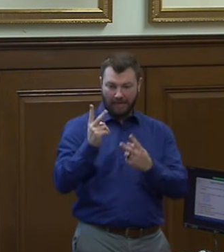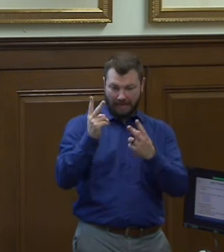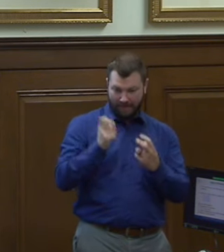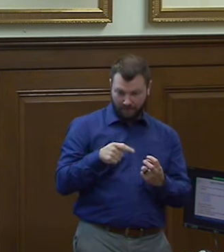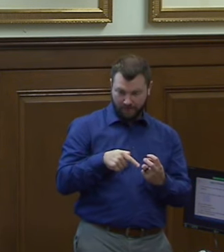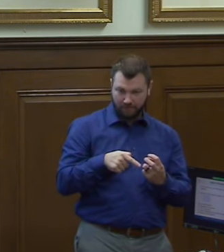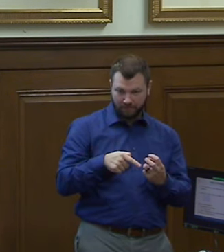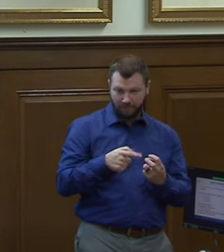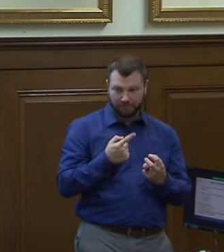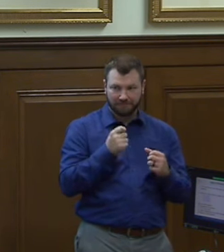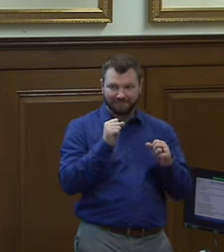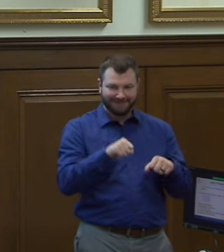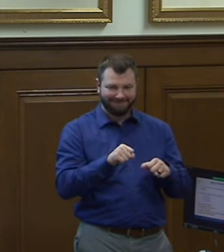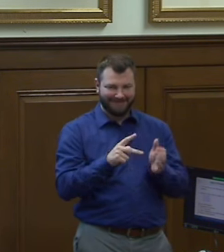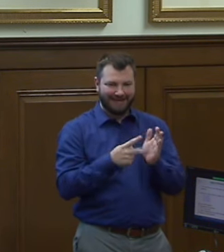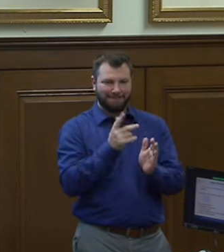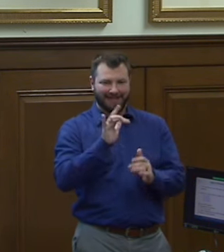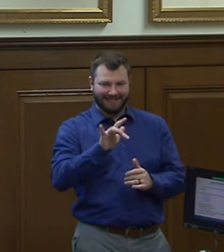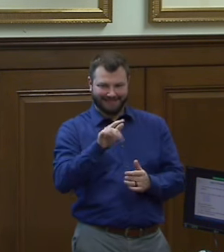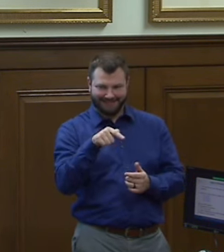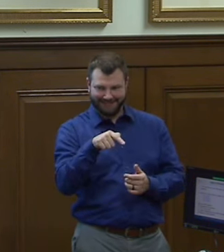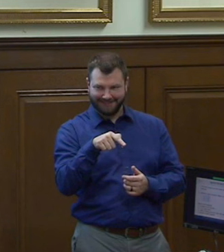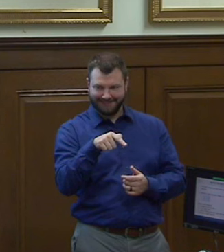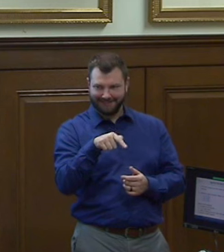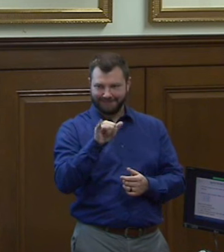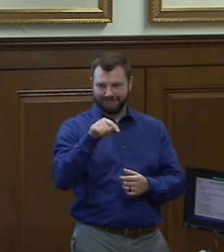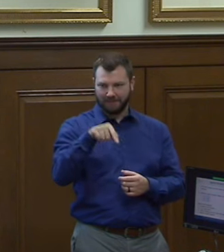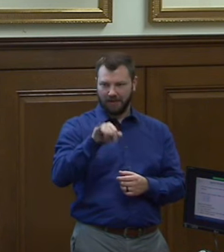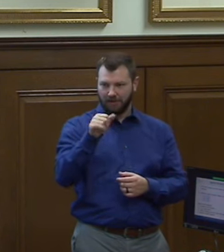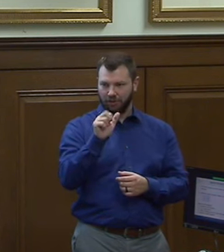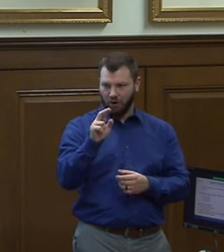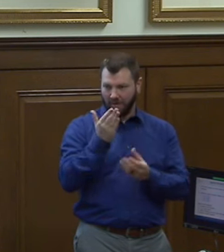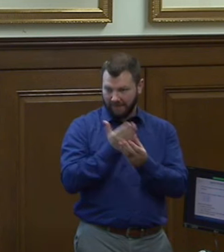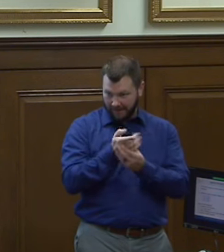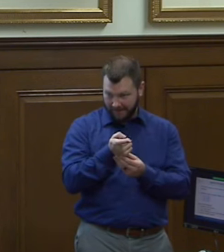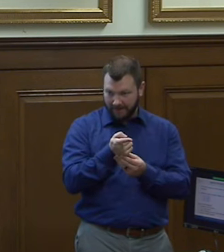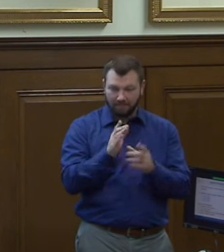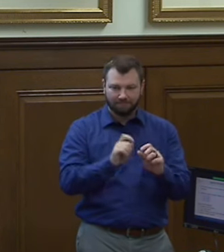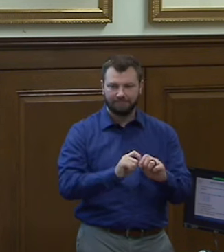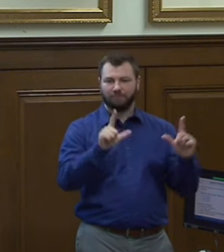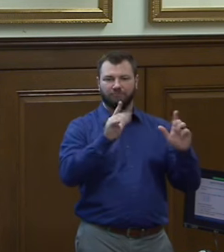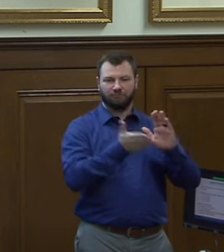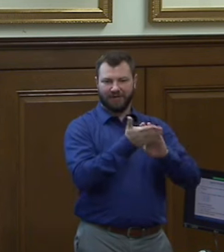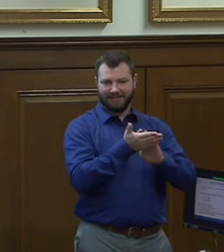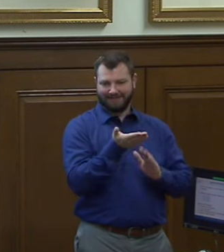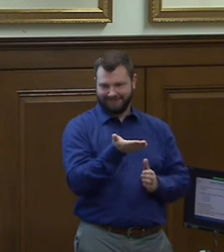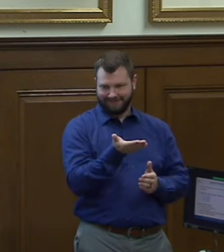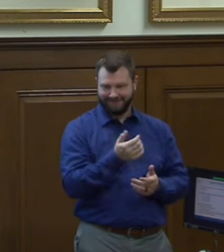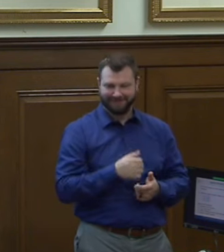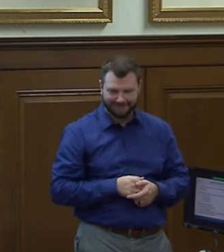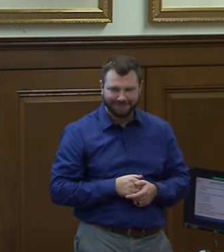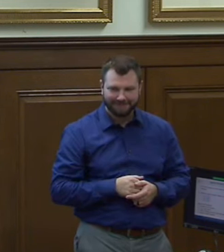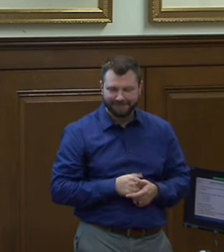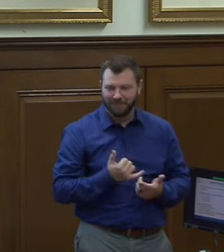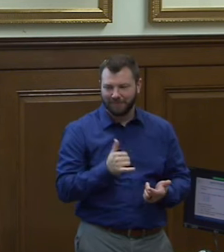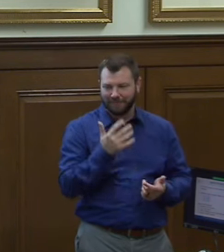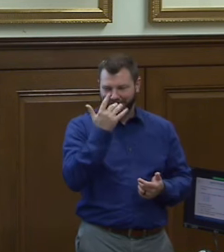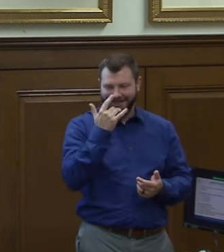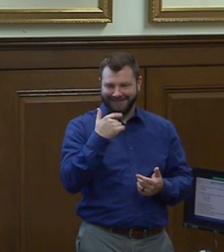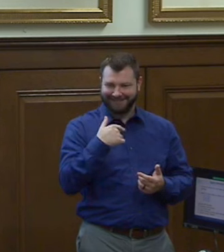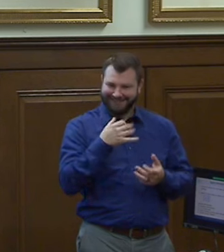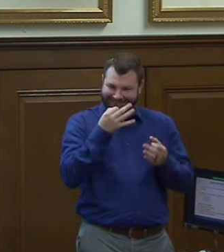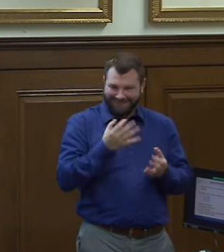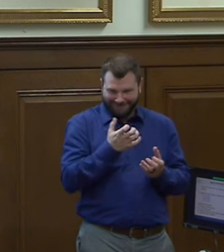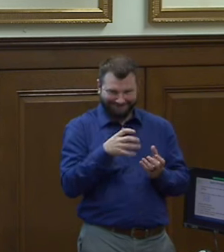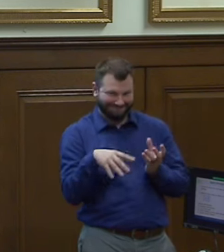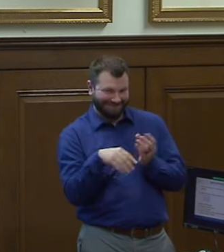essentially double click the dot jar file and it will open and run so that's why i definitely as a